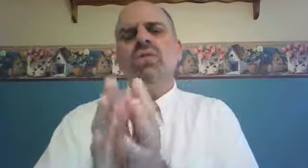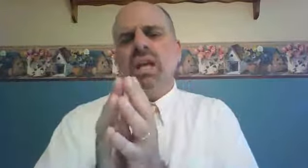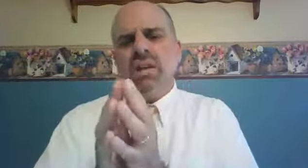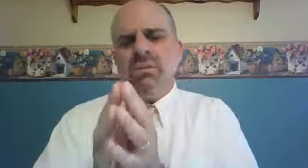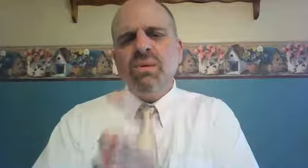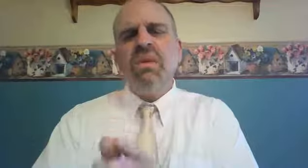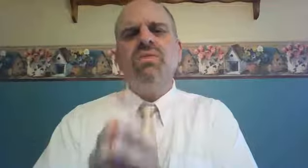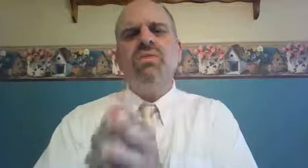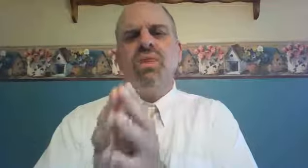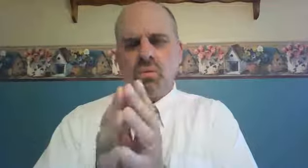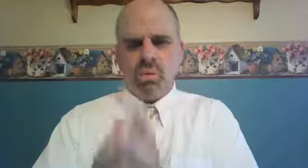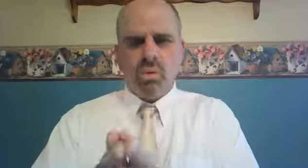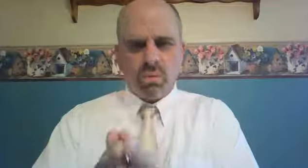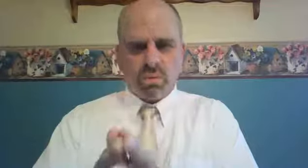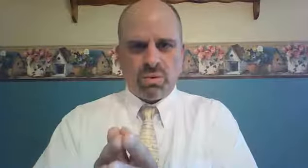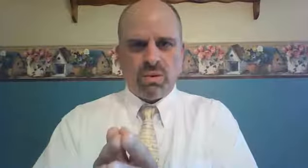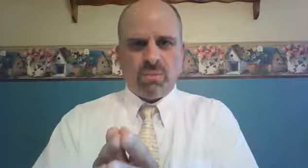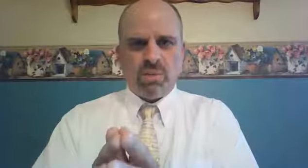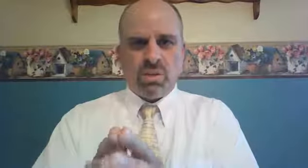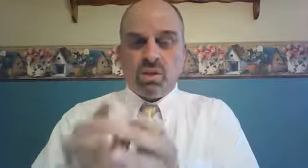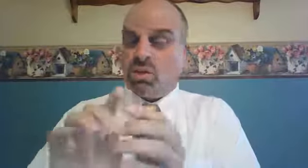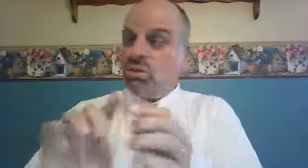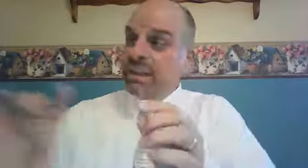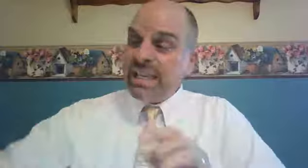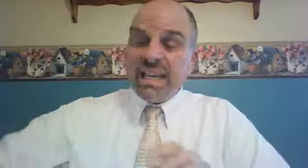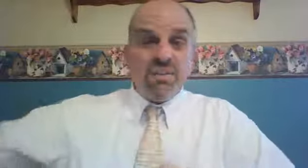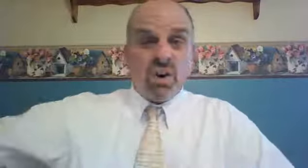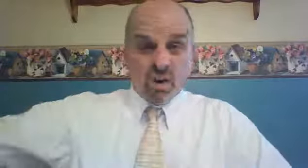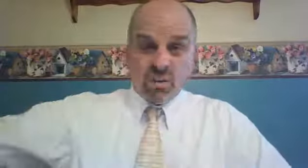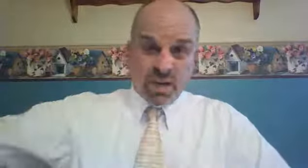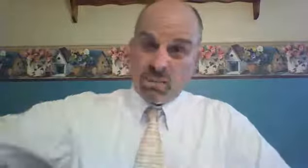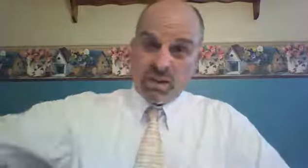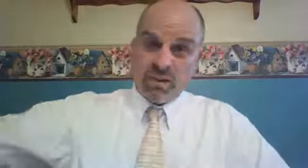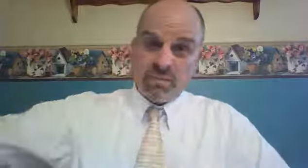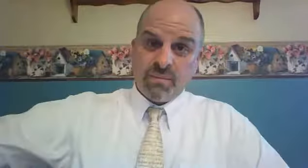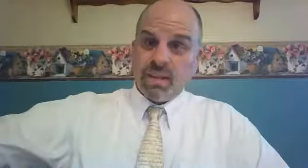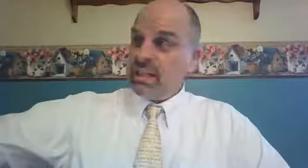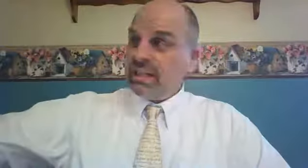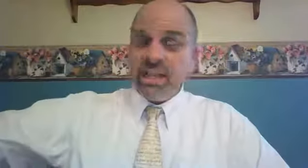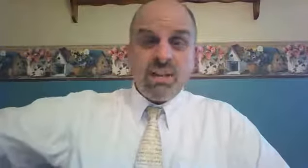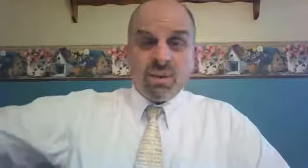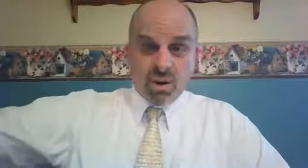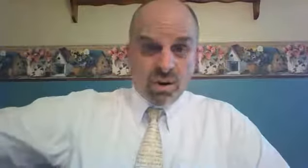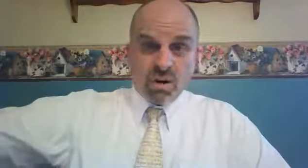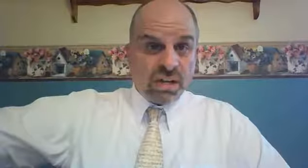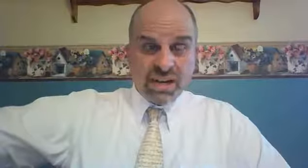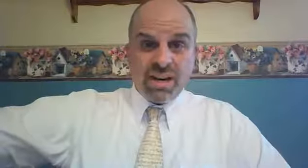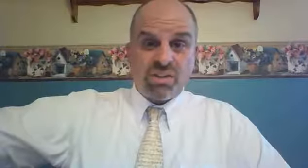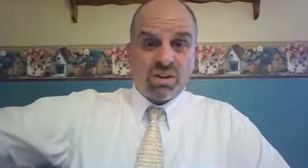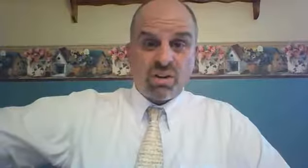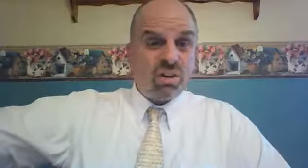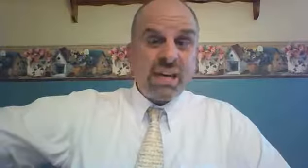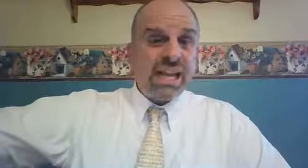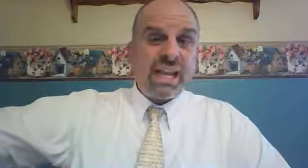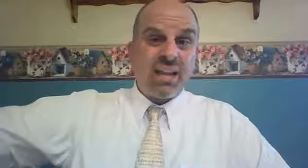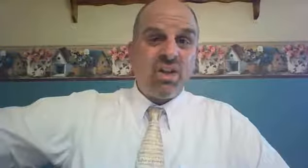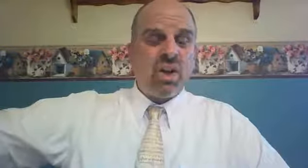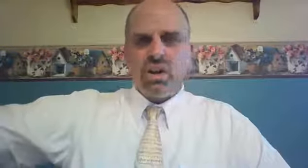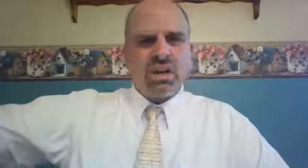to convince Ruth to leave her family, leave her nation, her land, her